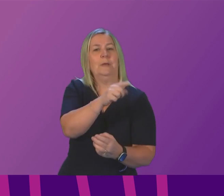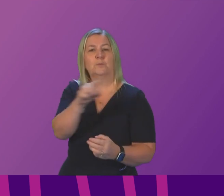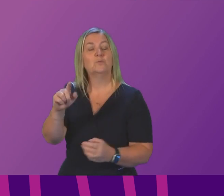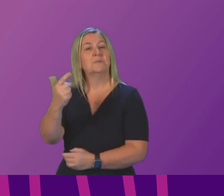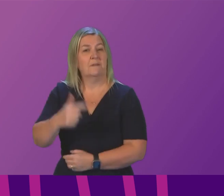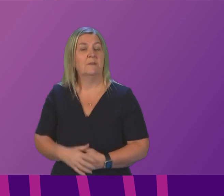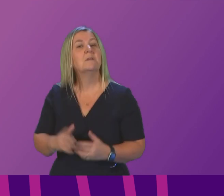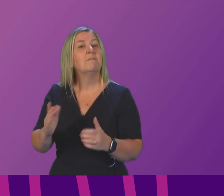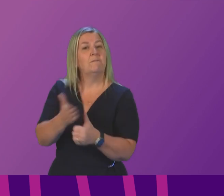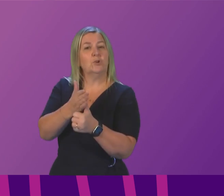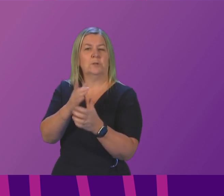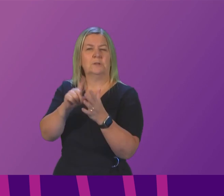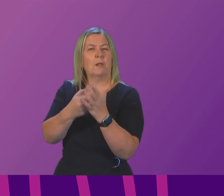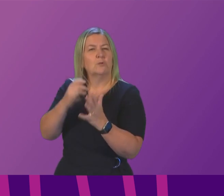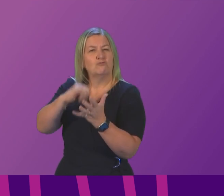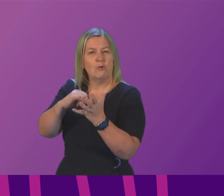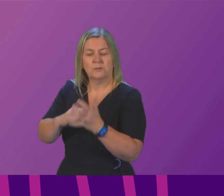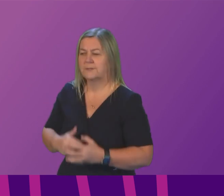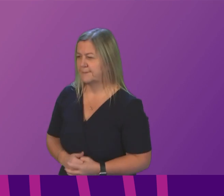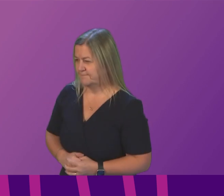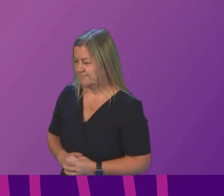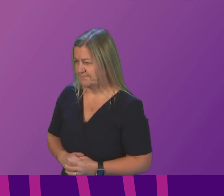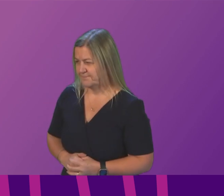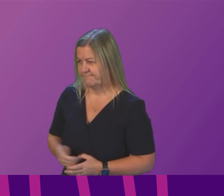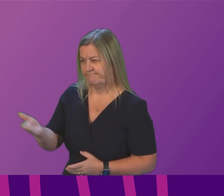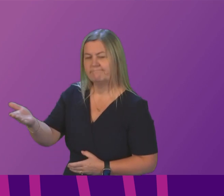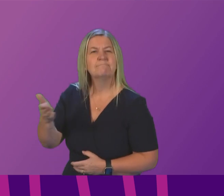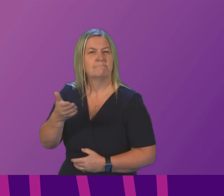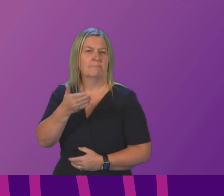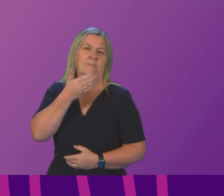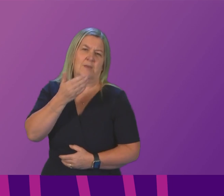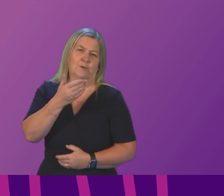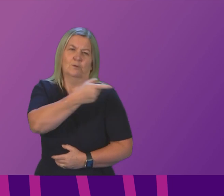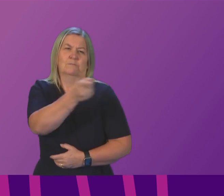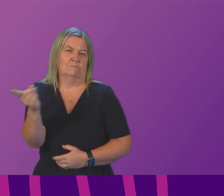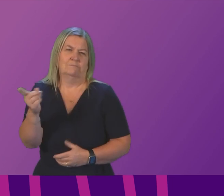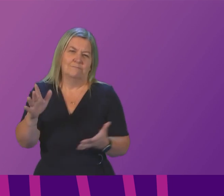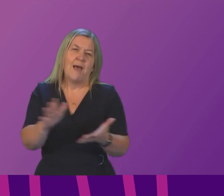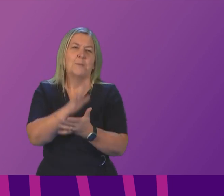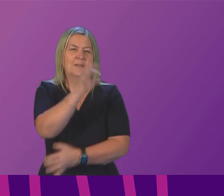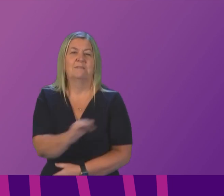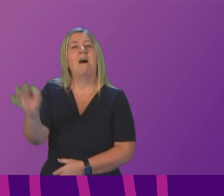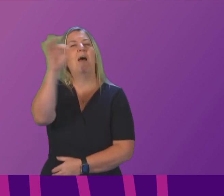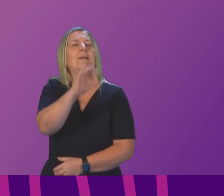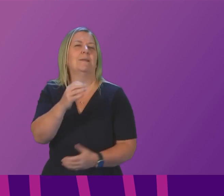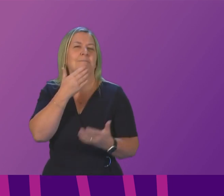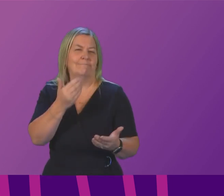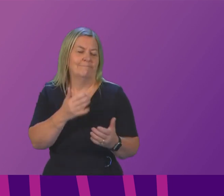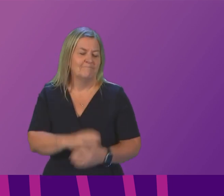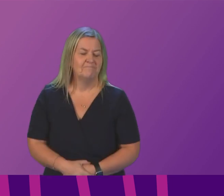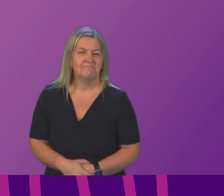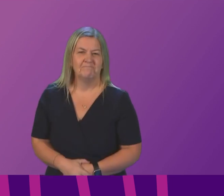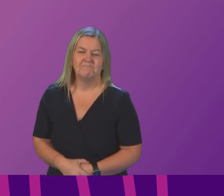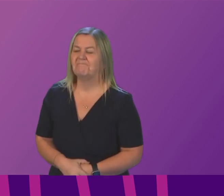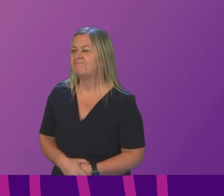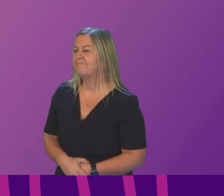call Douglas Ross. Thank you very much, Presiding Officer. Could I start by wishing everyone across Scotland a very happy Diwali? Scotland